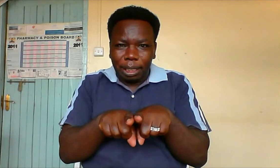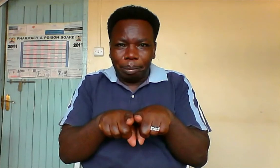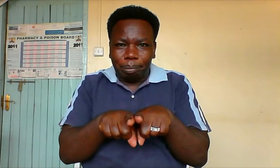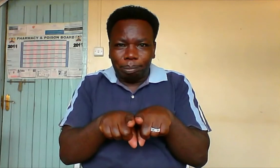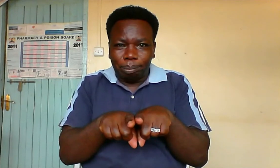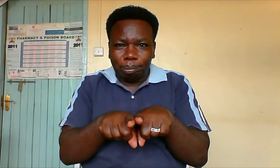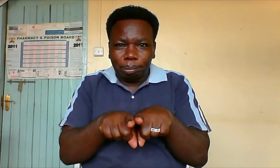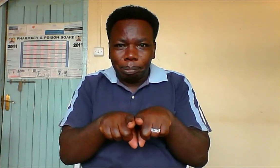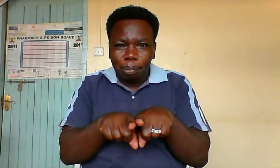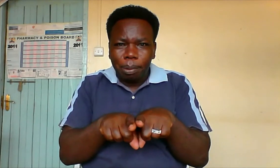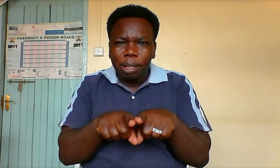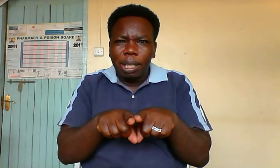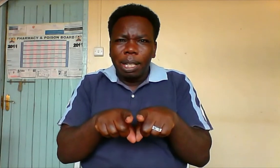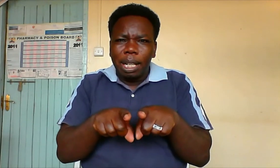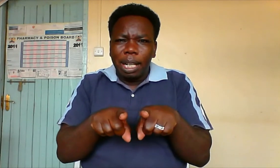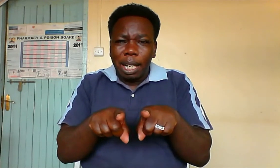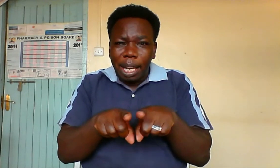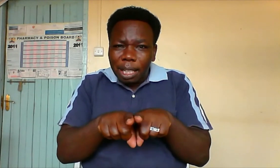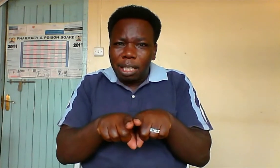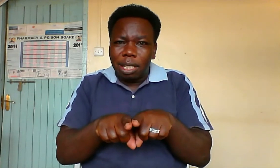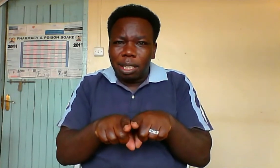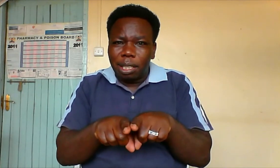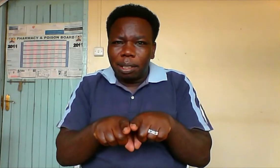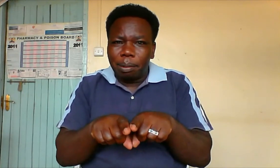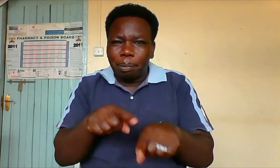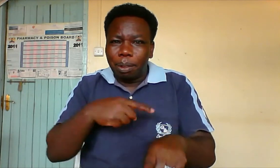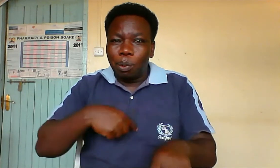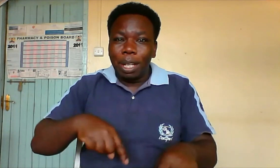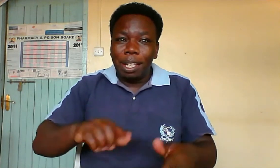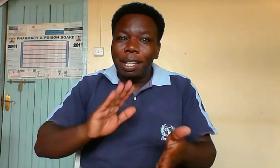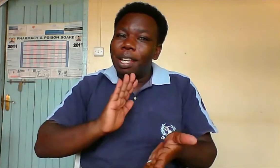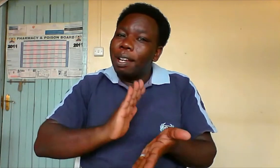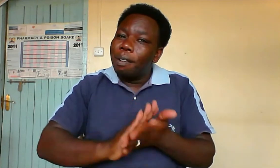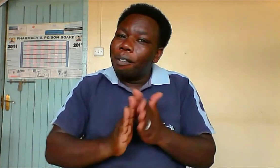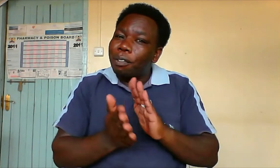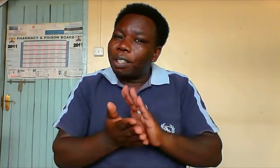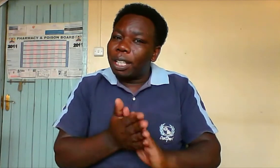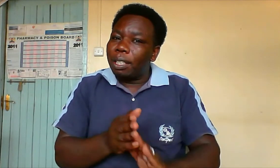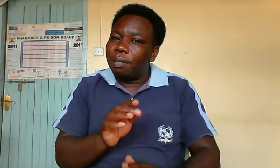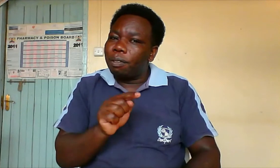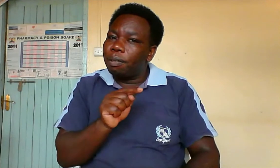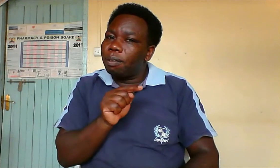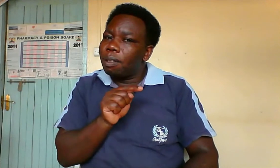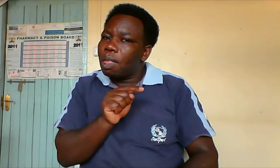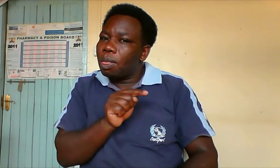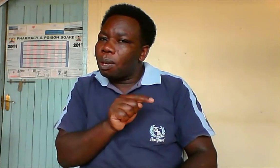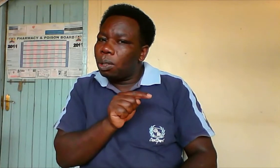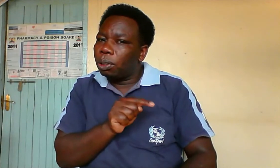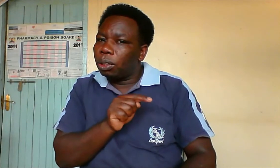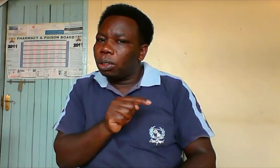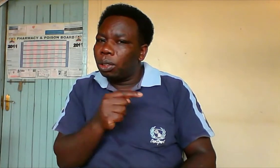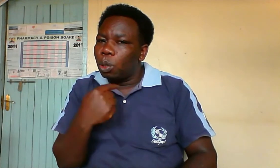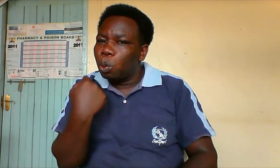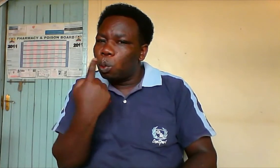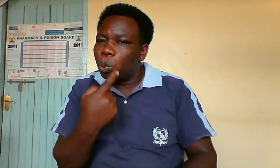say, yes, we forgive those who